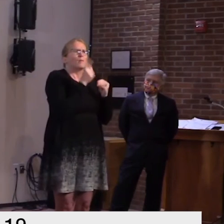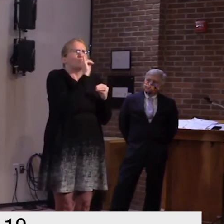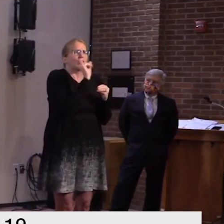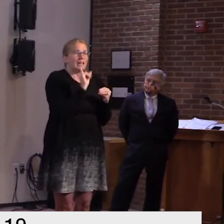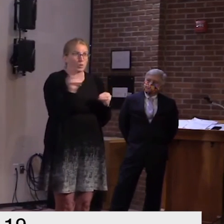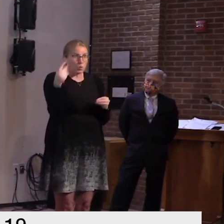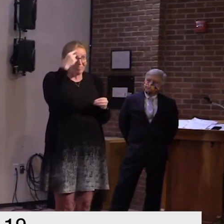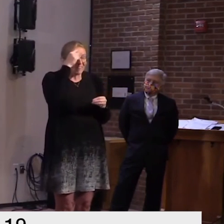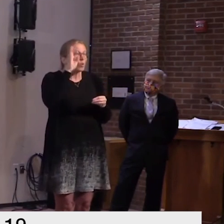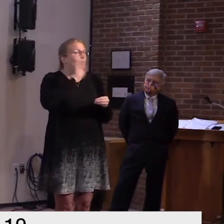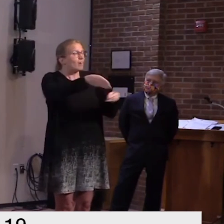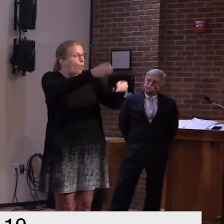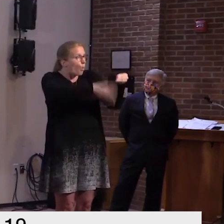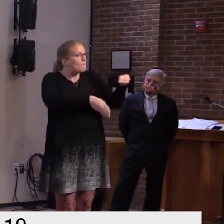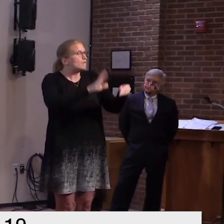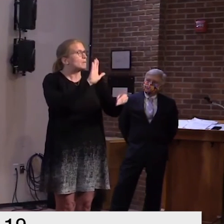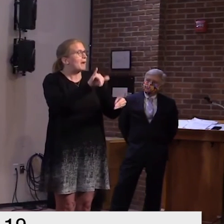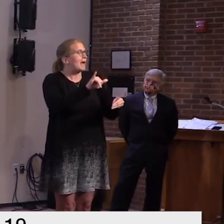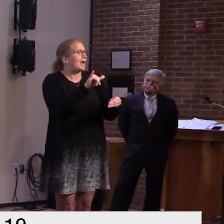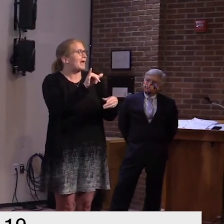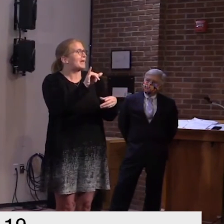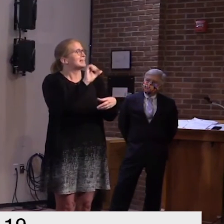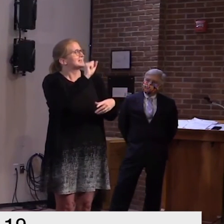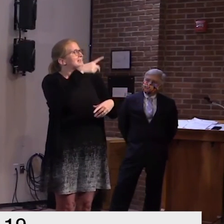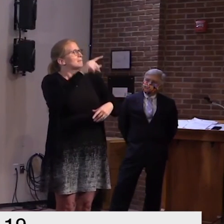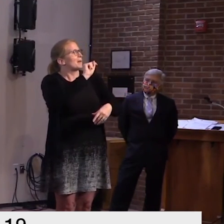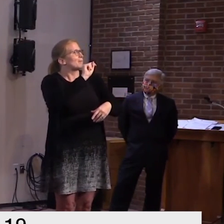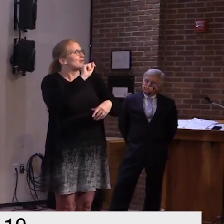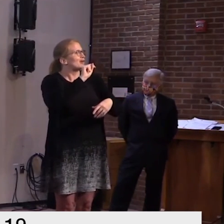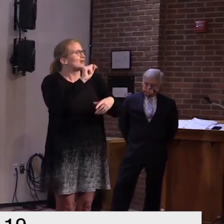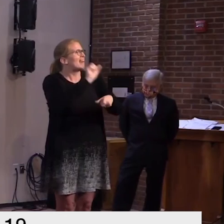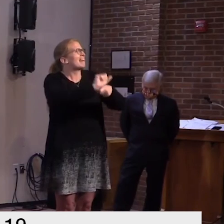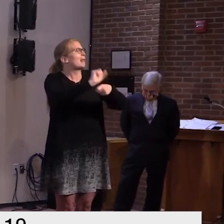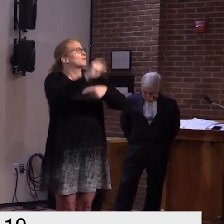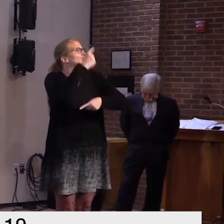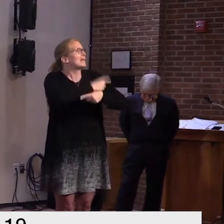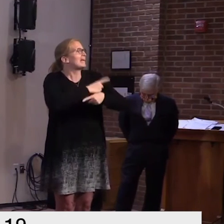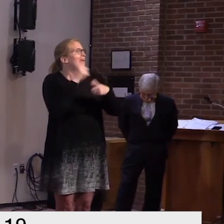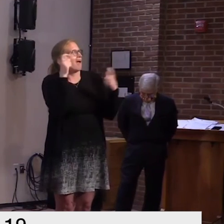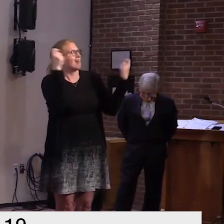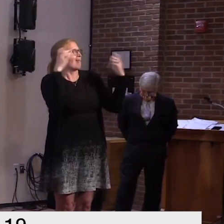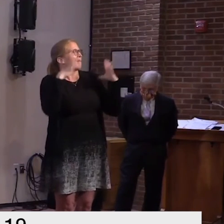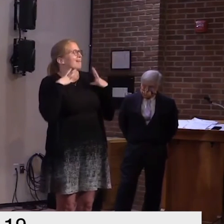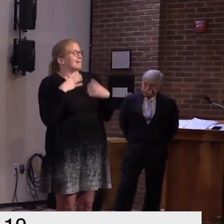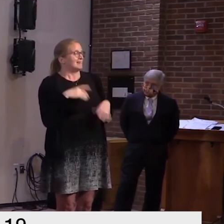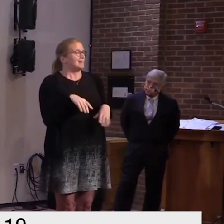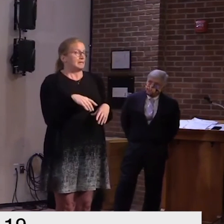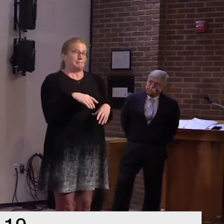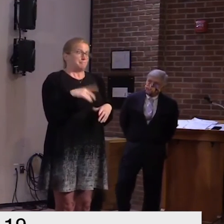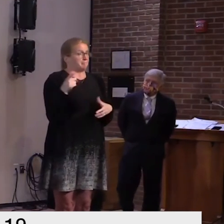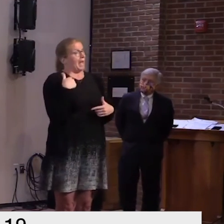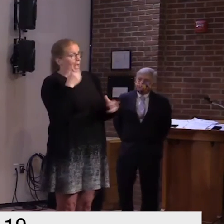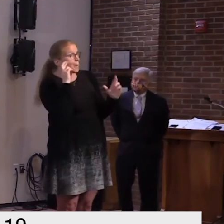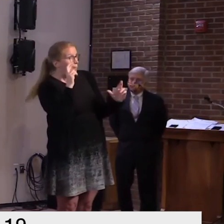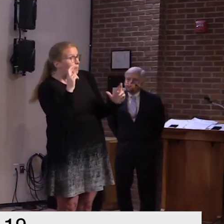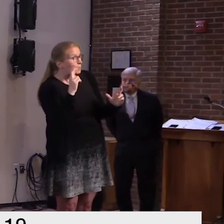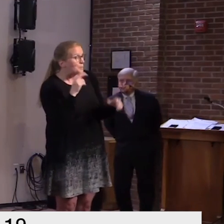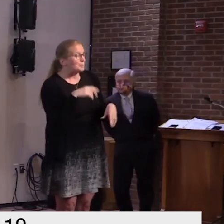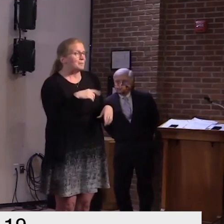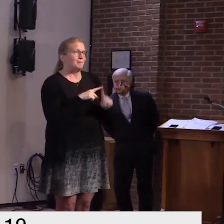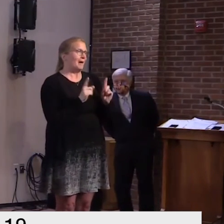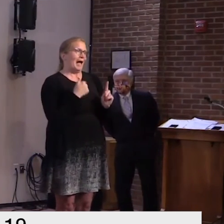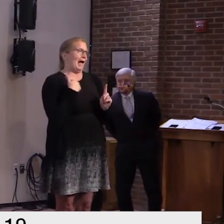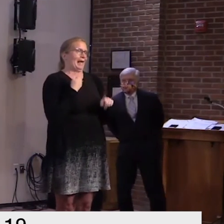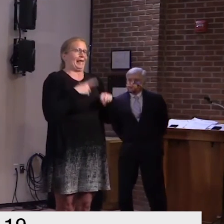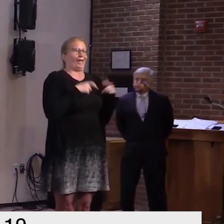over by labor day but i don't control the virus and it has a mind of its own so we'll do the best we